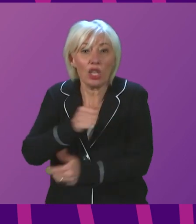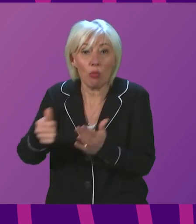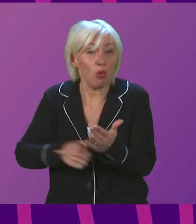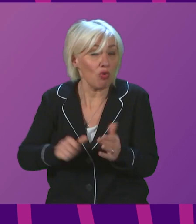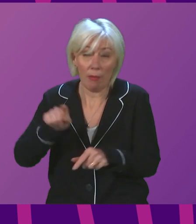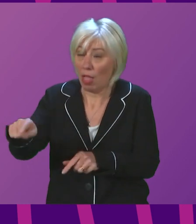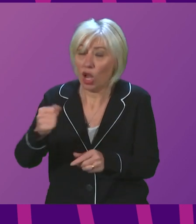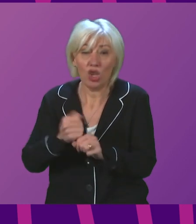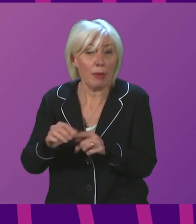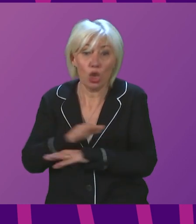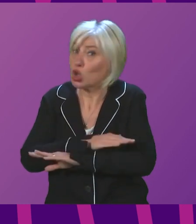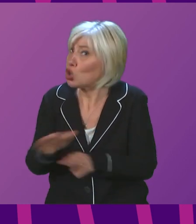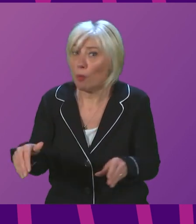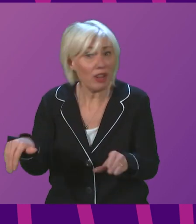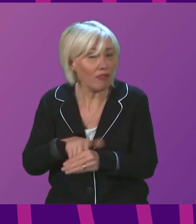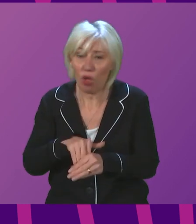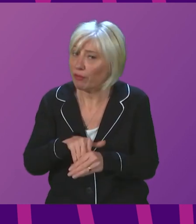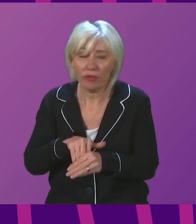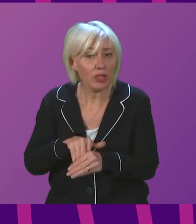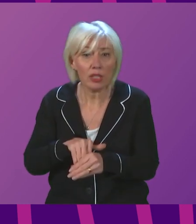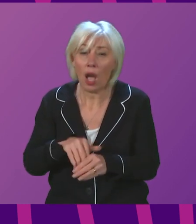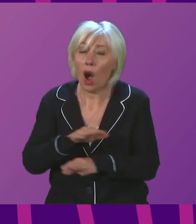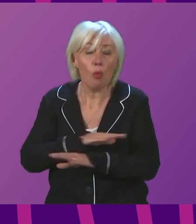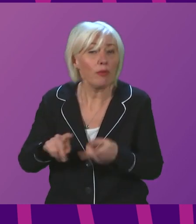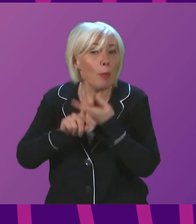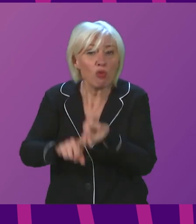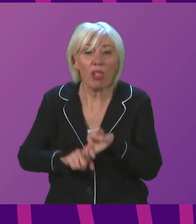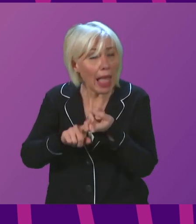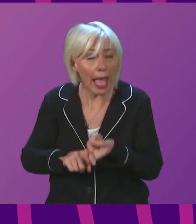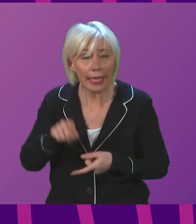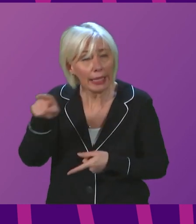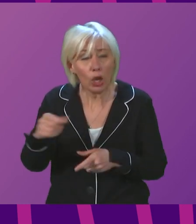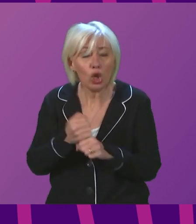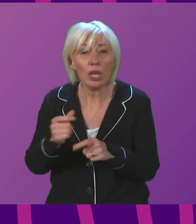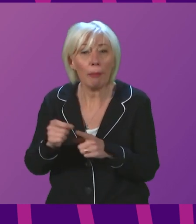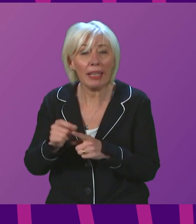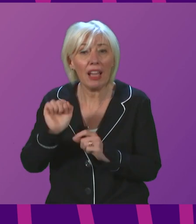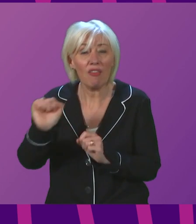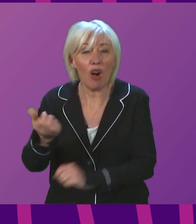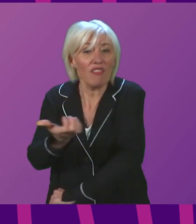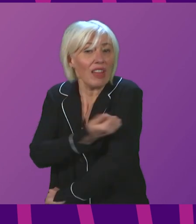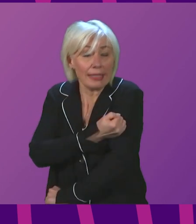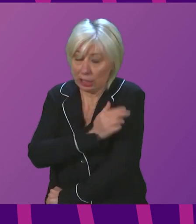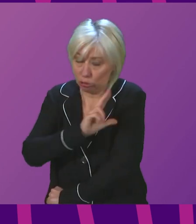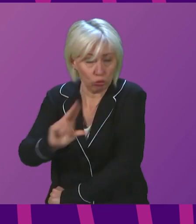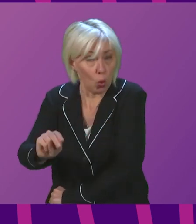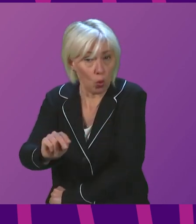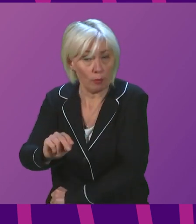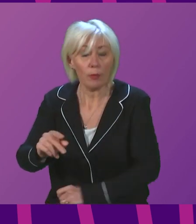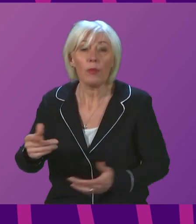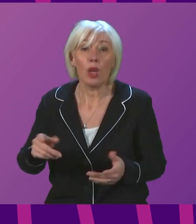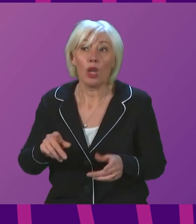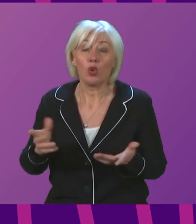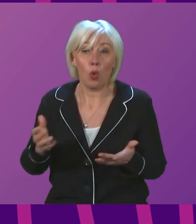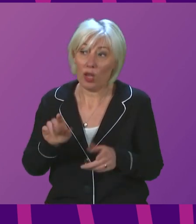stress, and we very grateful to them for what they have done, but we have not relied overly on GPs to deliver the vaccination programme. We are also